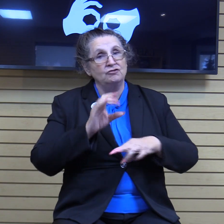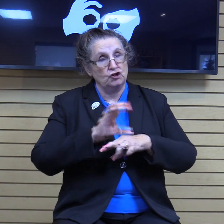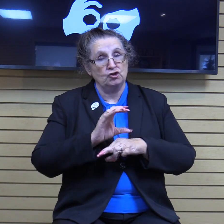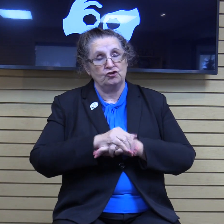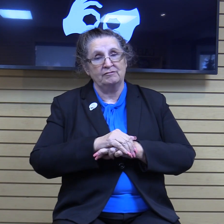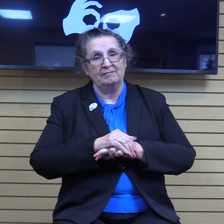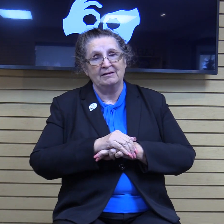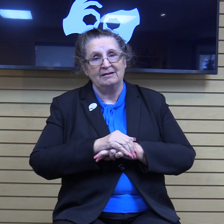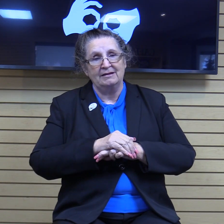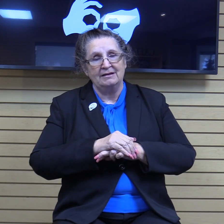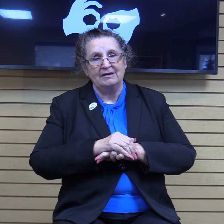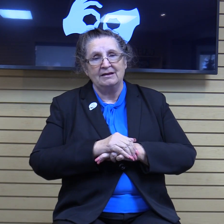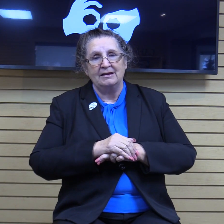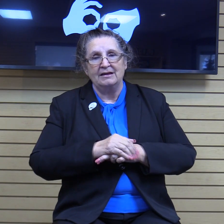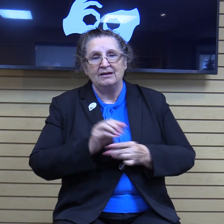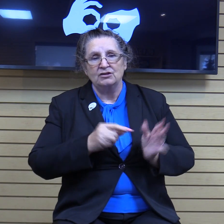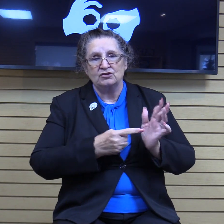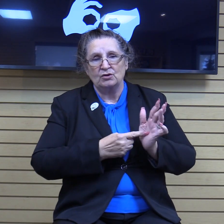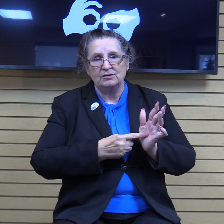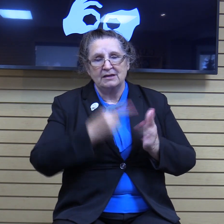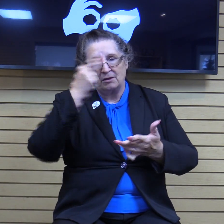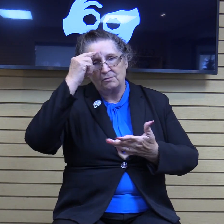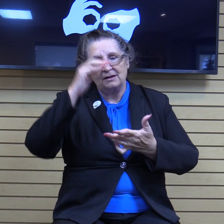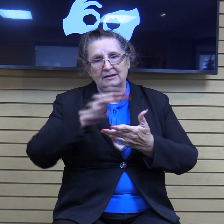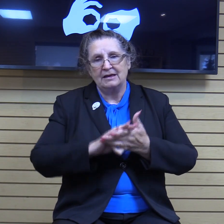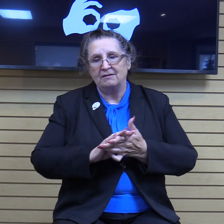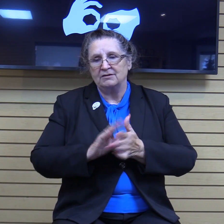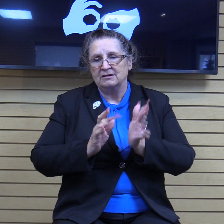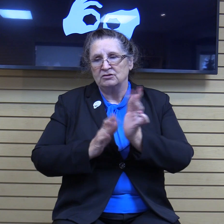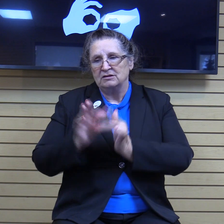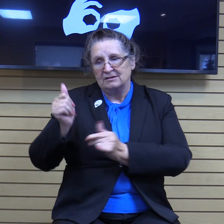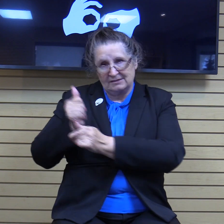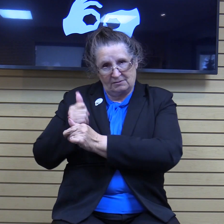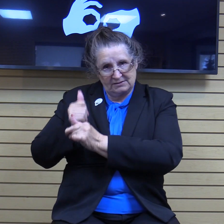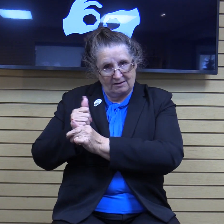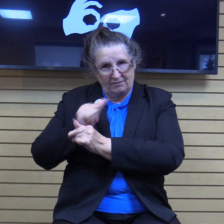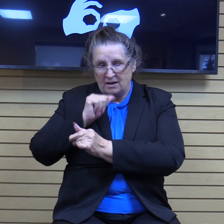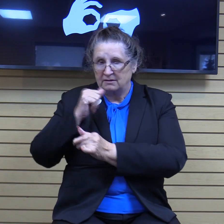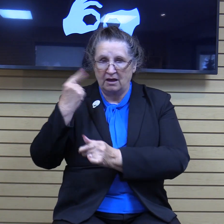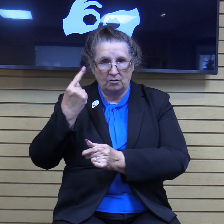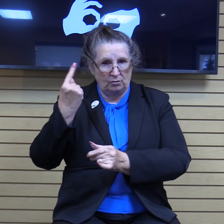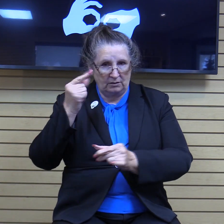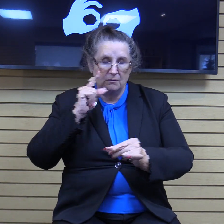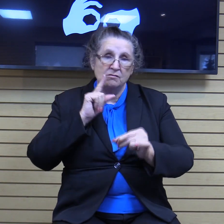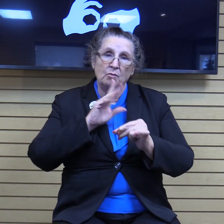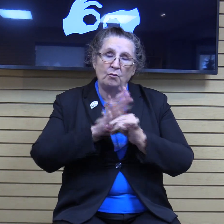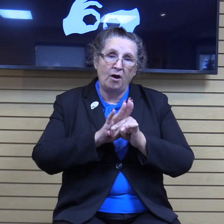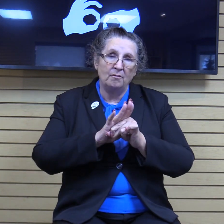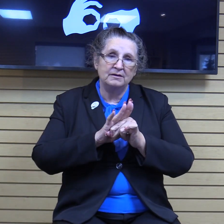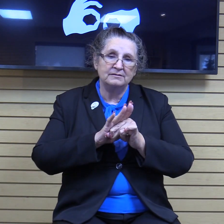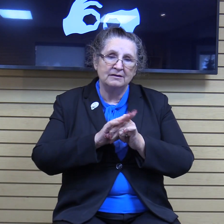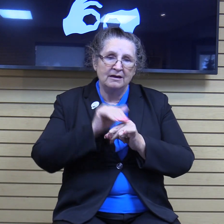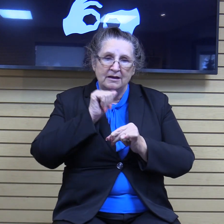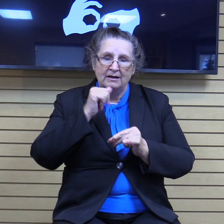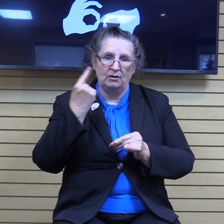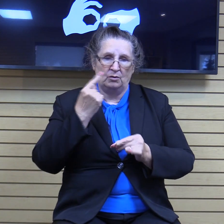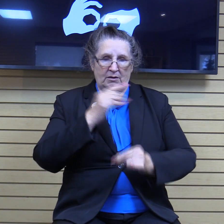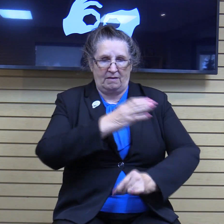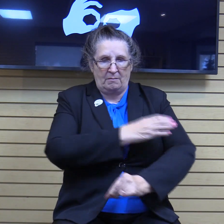The implication is he believed in the person of Jesus, not just the promise, not just the power, but the word